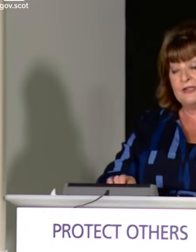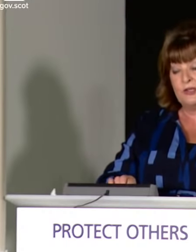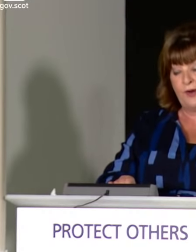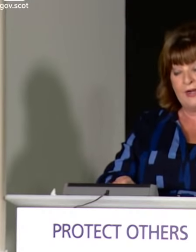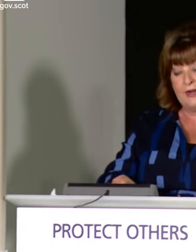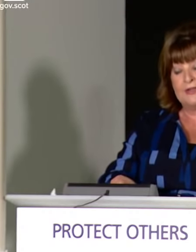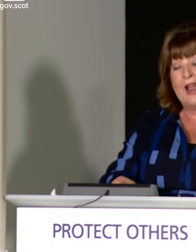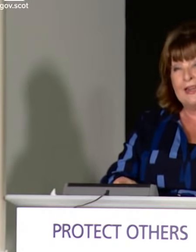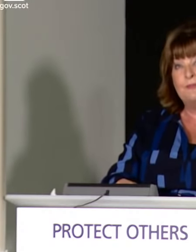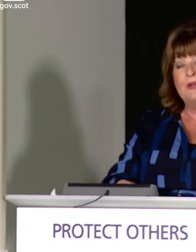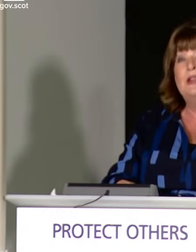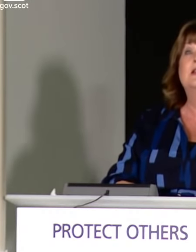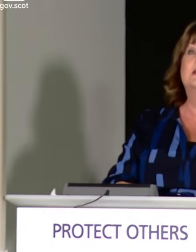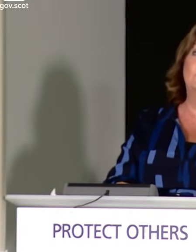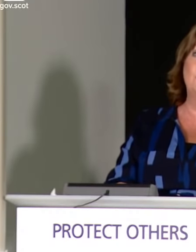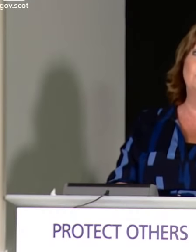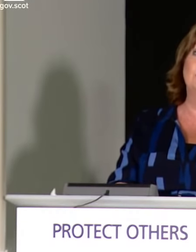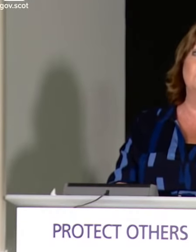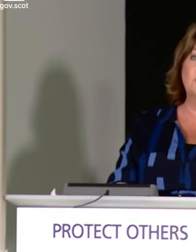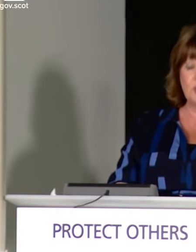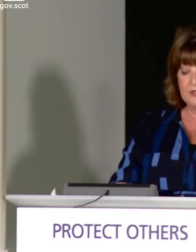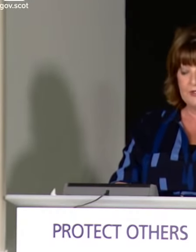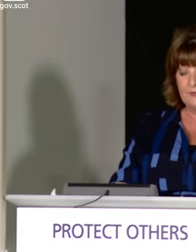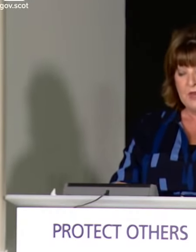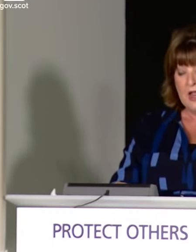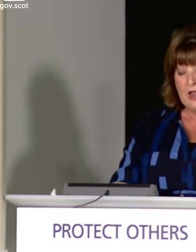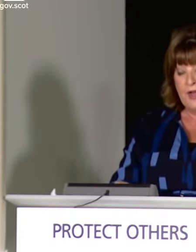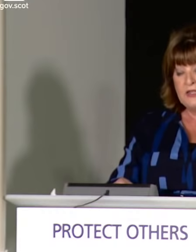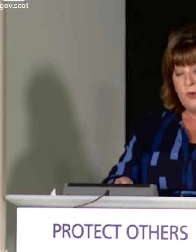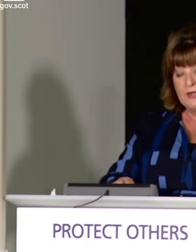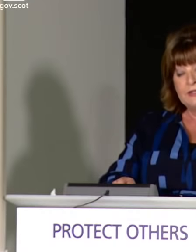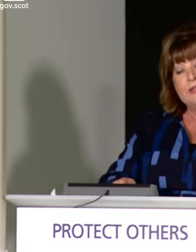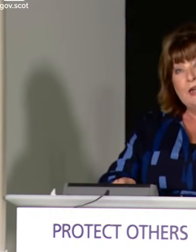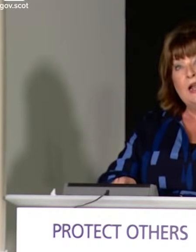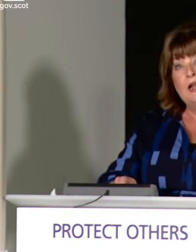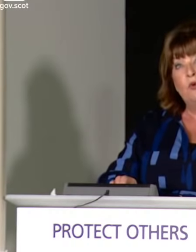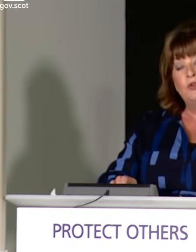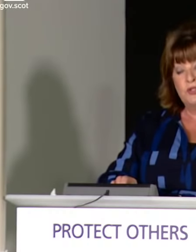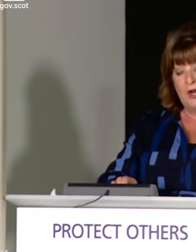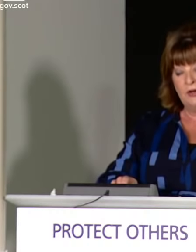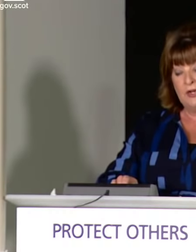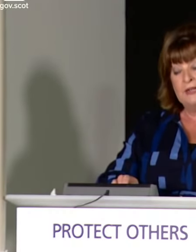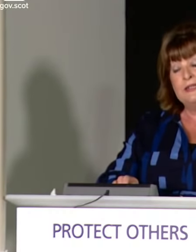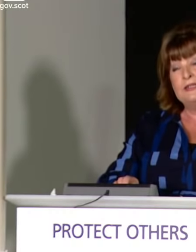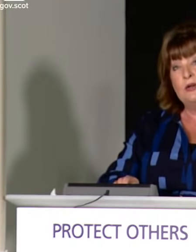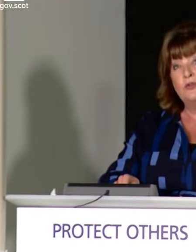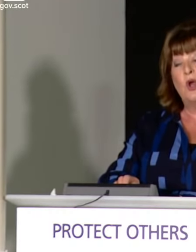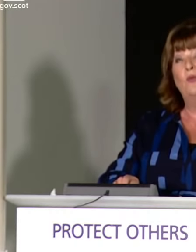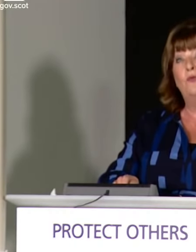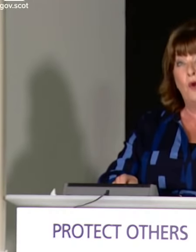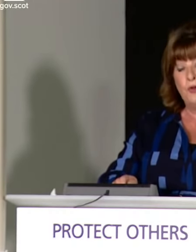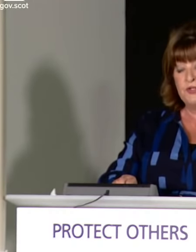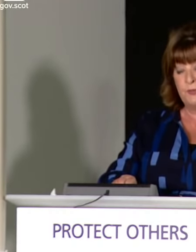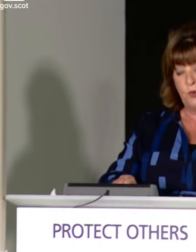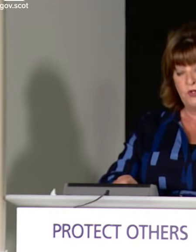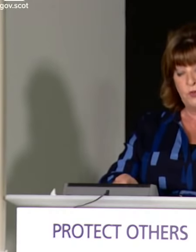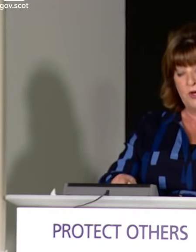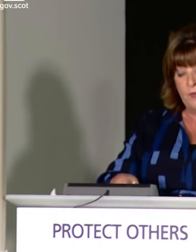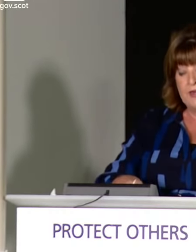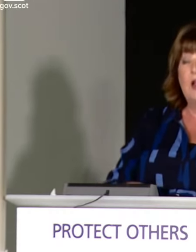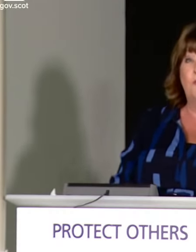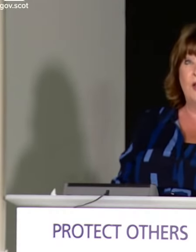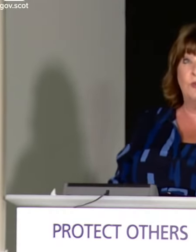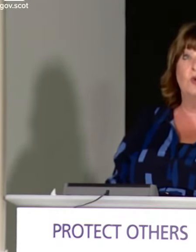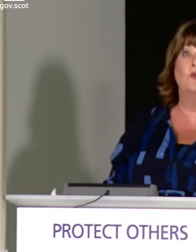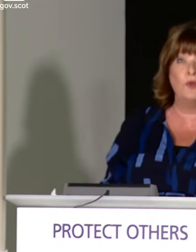access to finance has been severely restricted. That is why today I want to outline details of further support